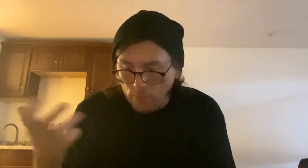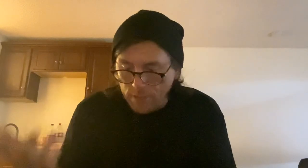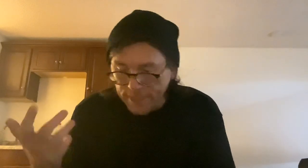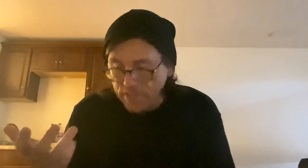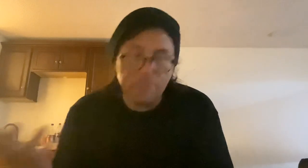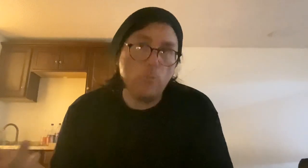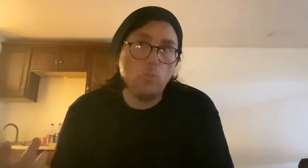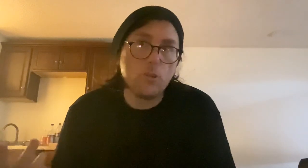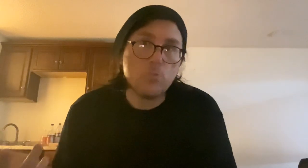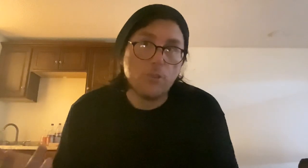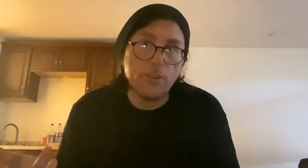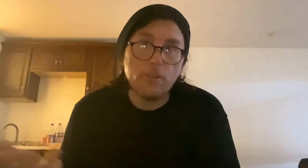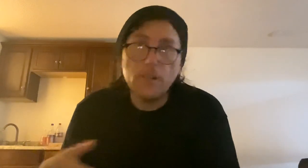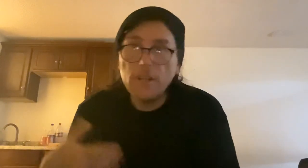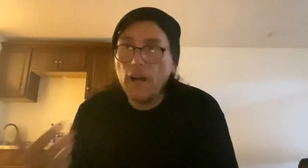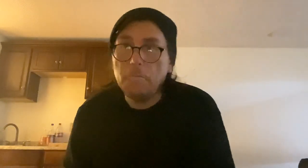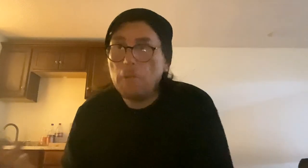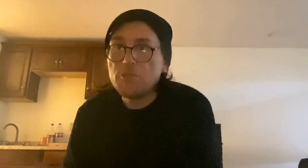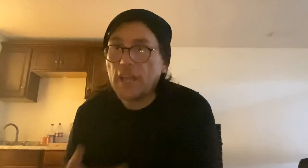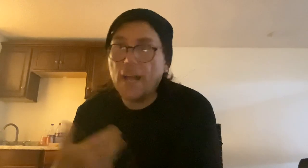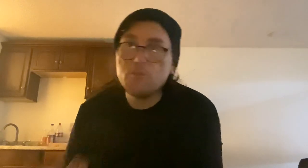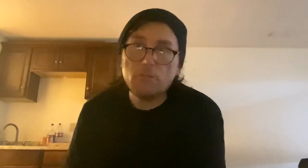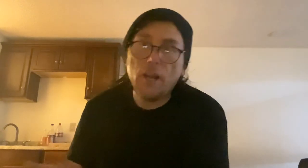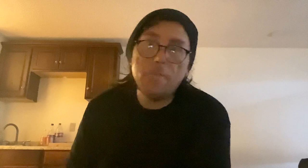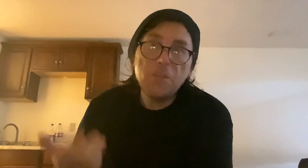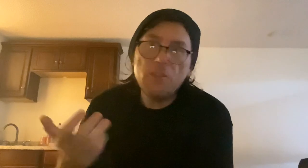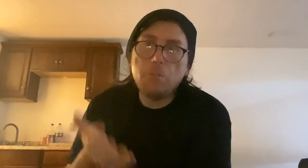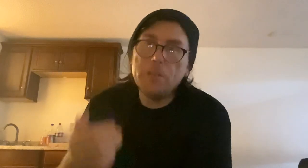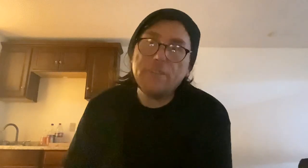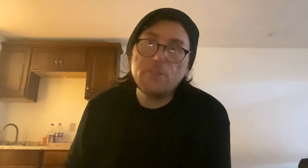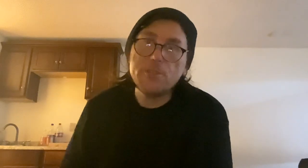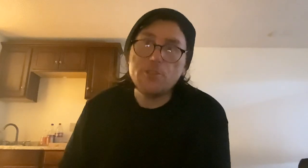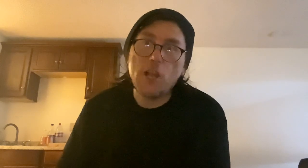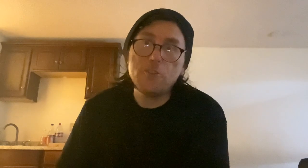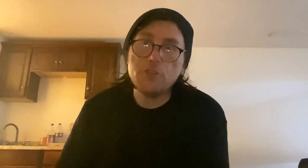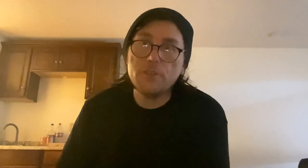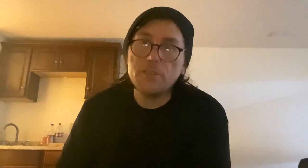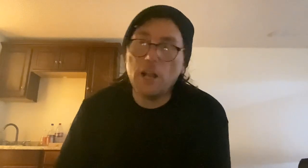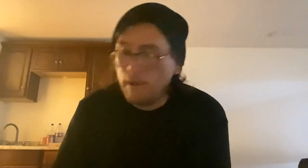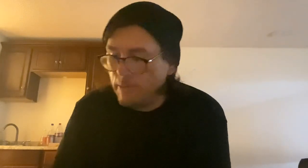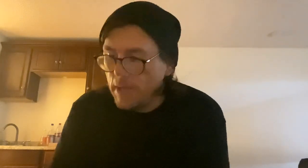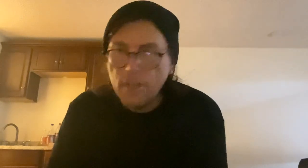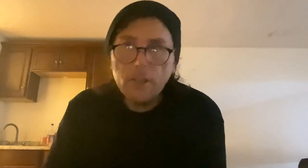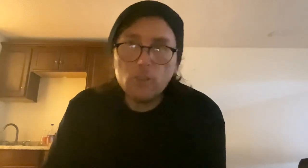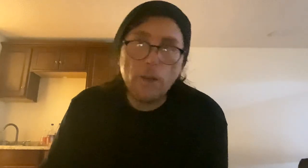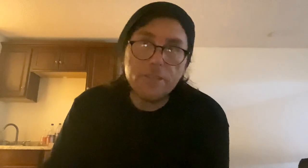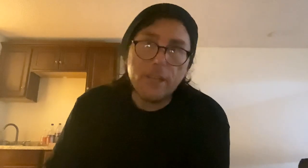it is, if it works with their publishing house or not. They'll probably give you suggestions of correcting and